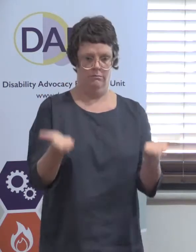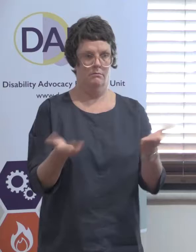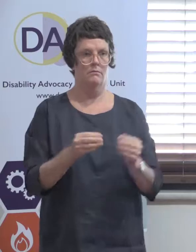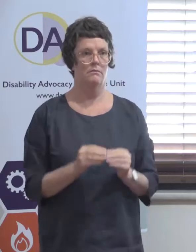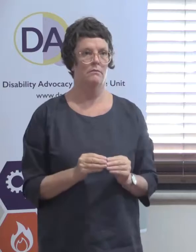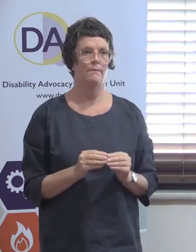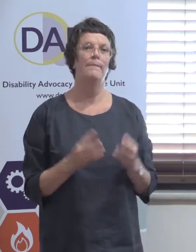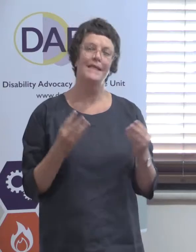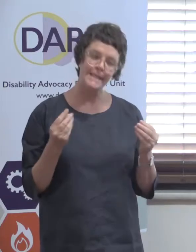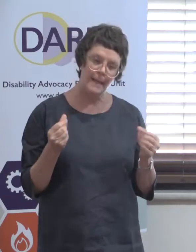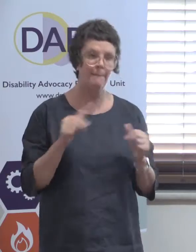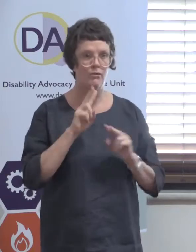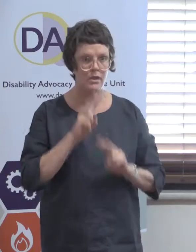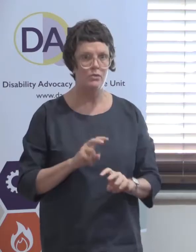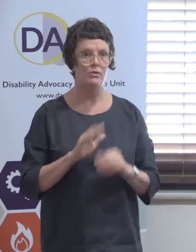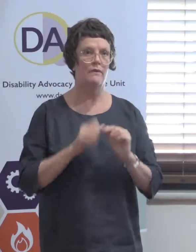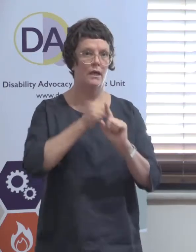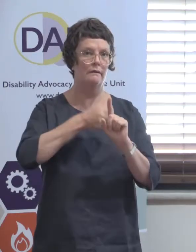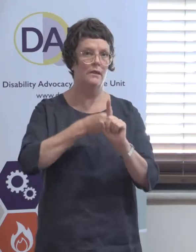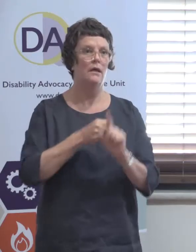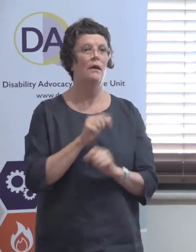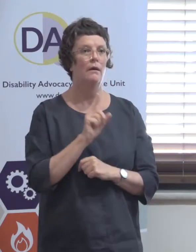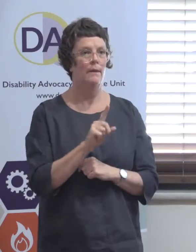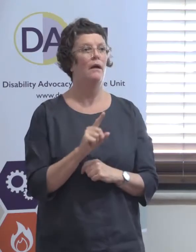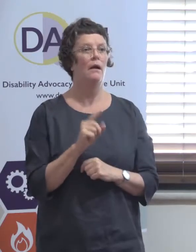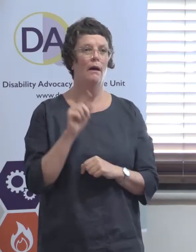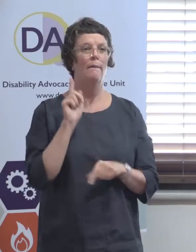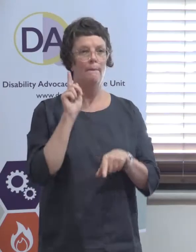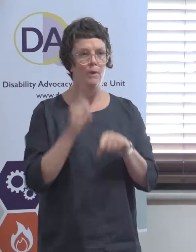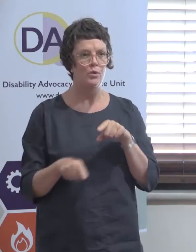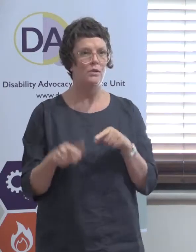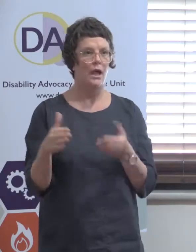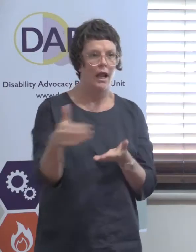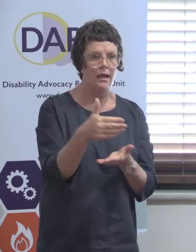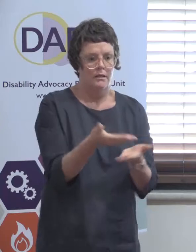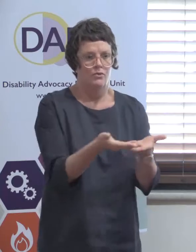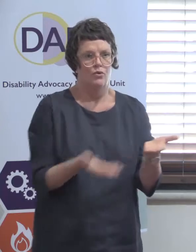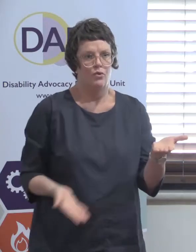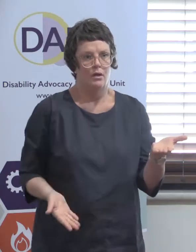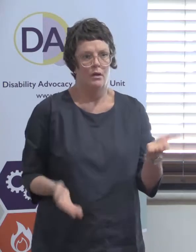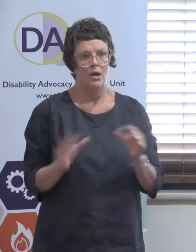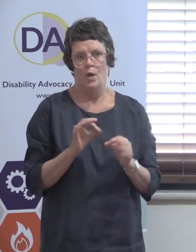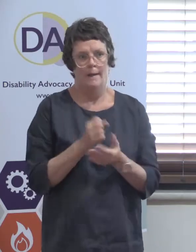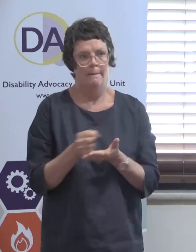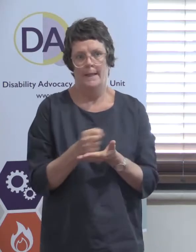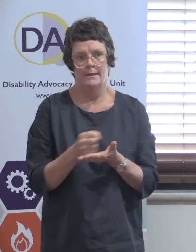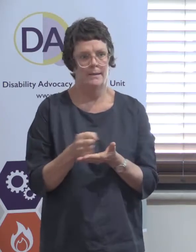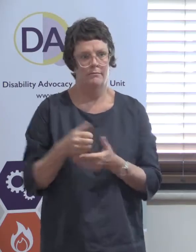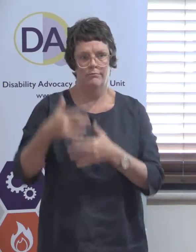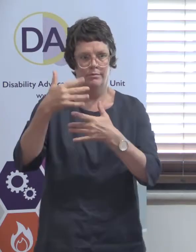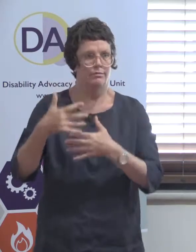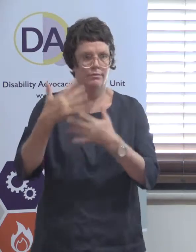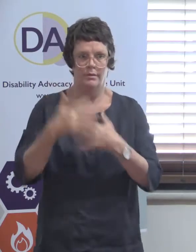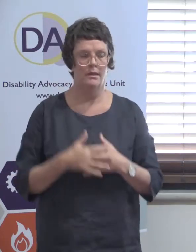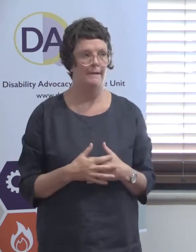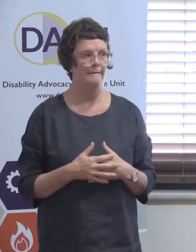there is, some research around advocacy, but most of it is qualitative, it's mostly collections of stories. And all, you know,